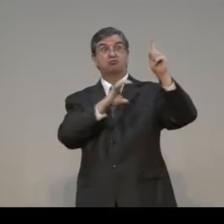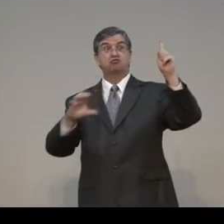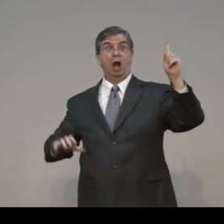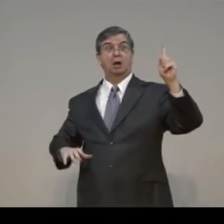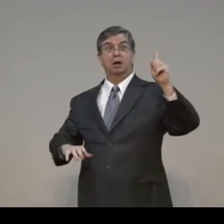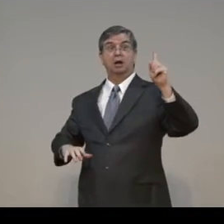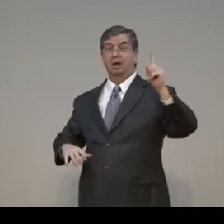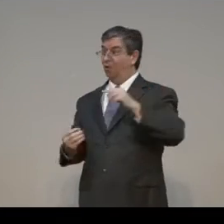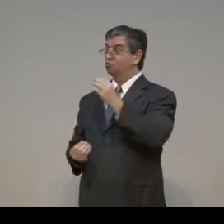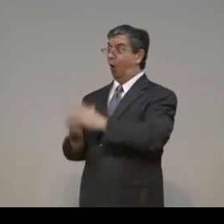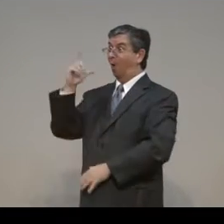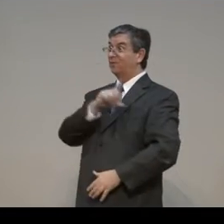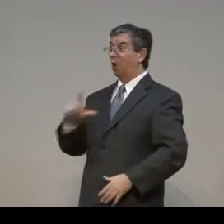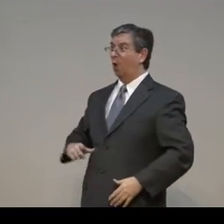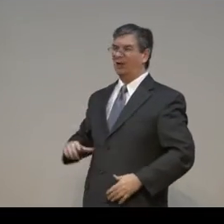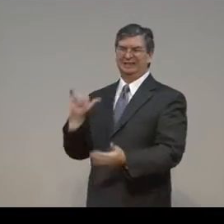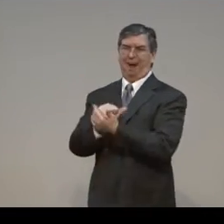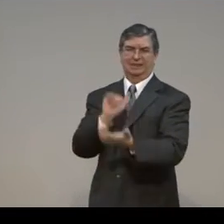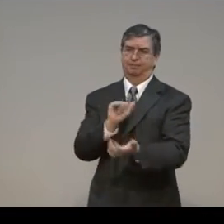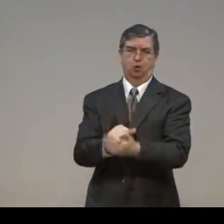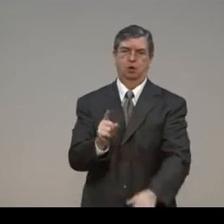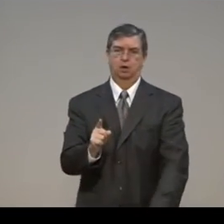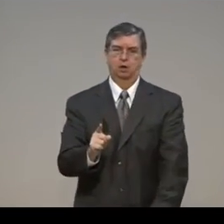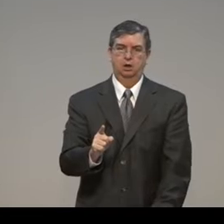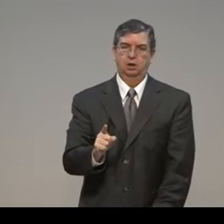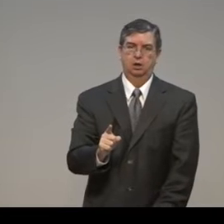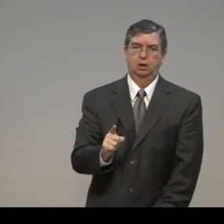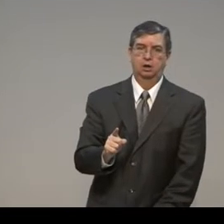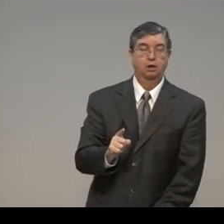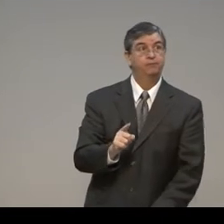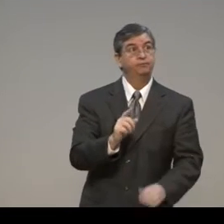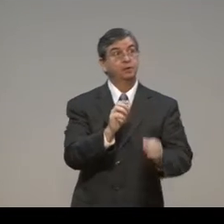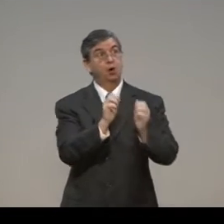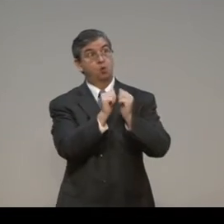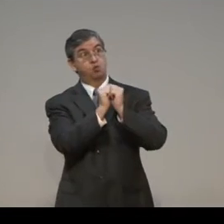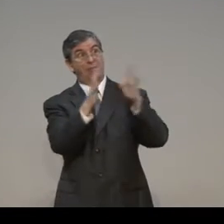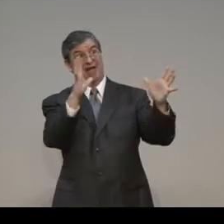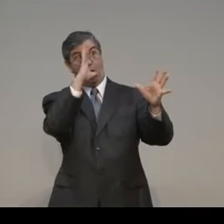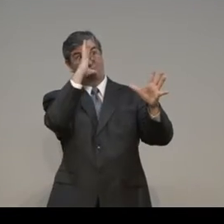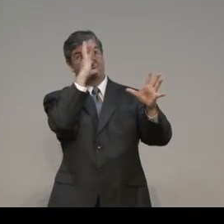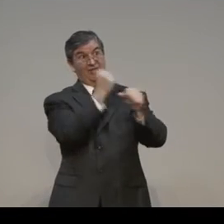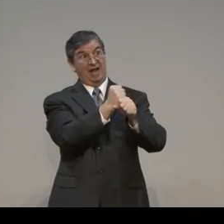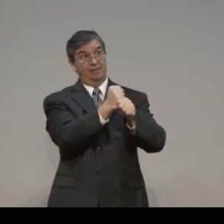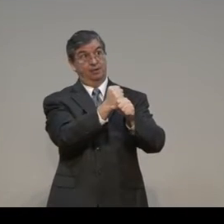Christ, it's impossible to mature with